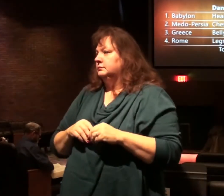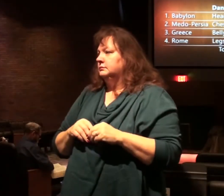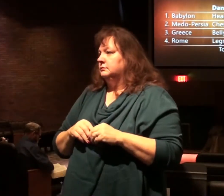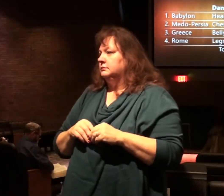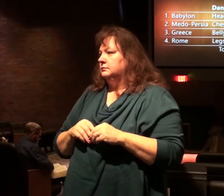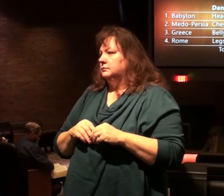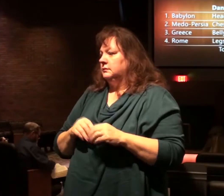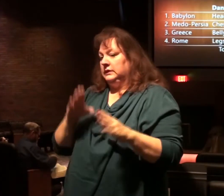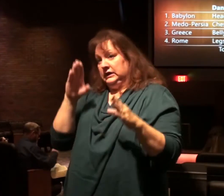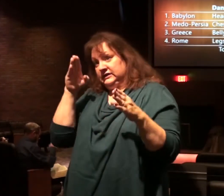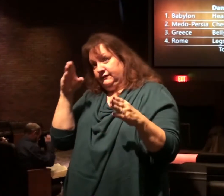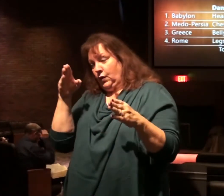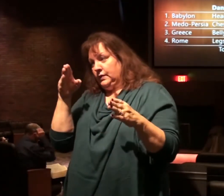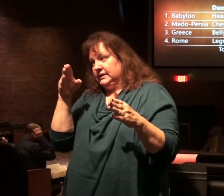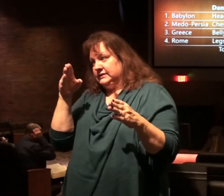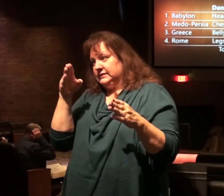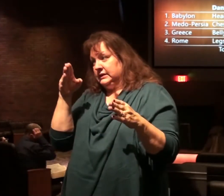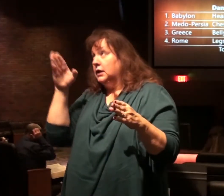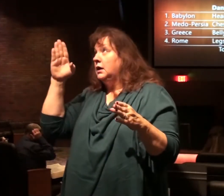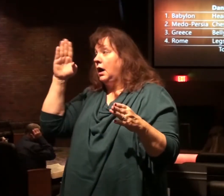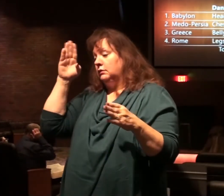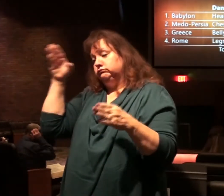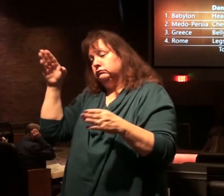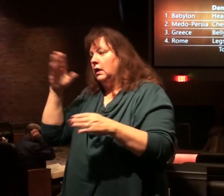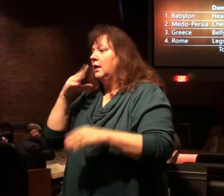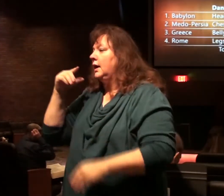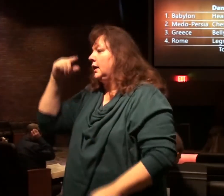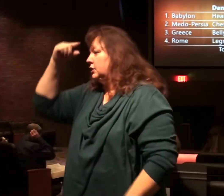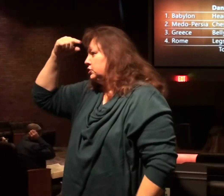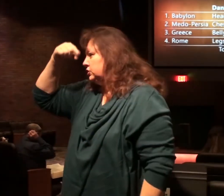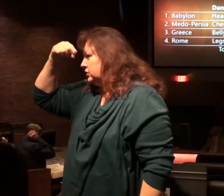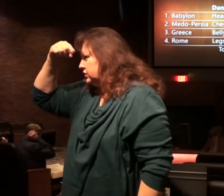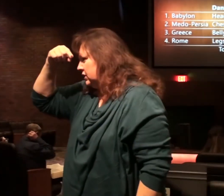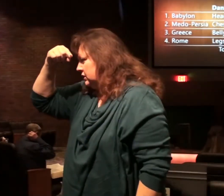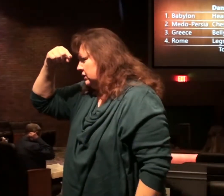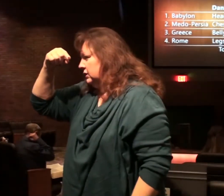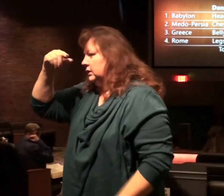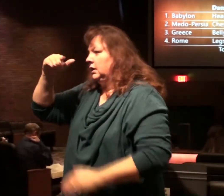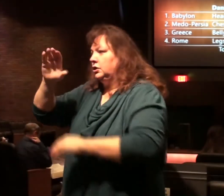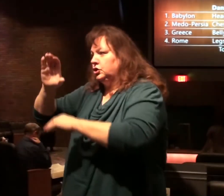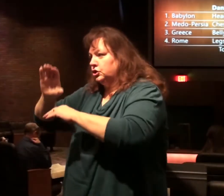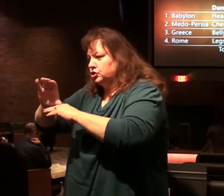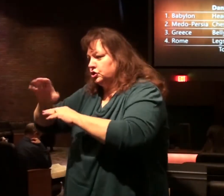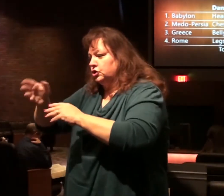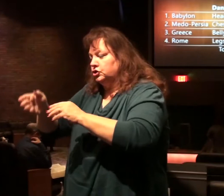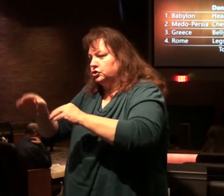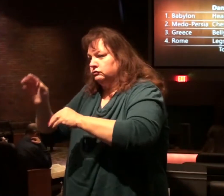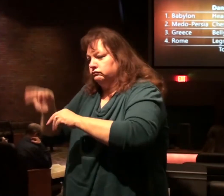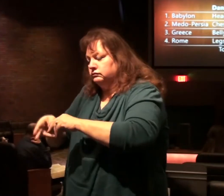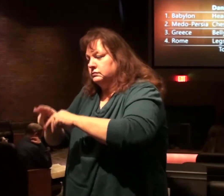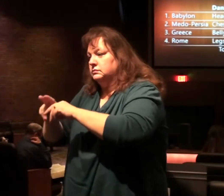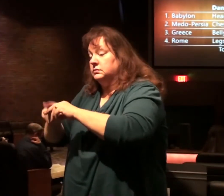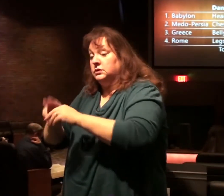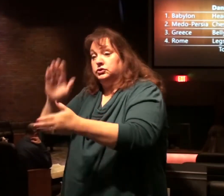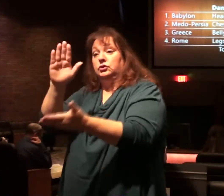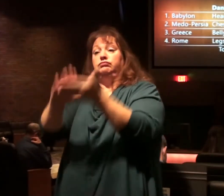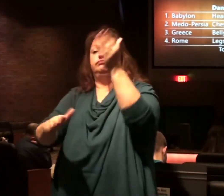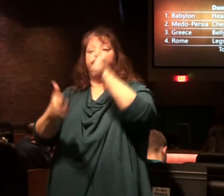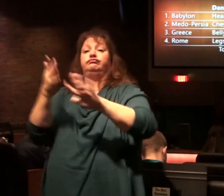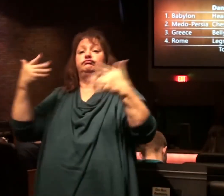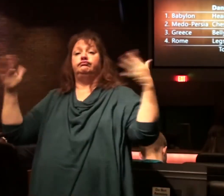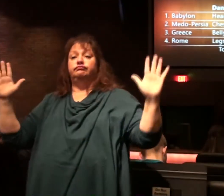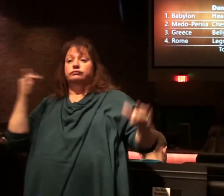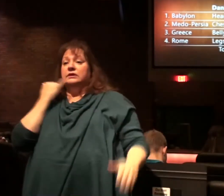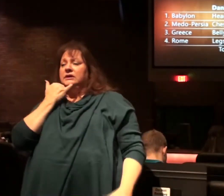His focus now is on the Gentiles, the building of the church. Oh, then he's done with Israel. No.